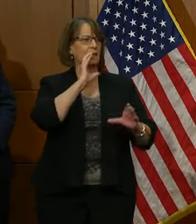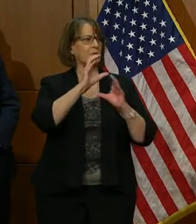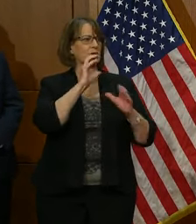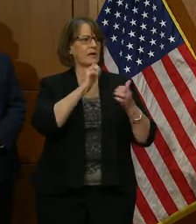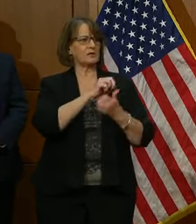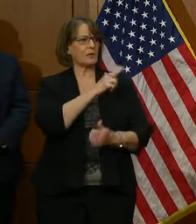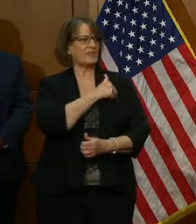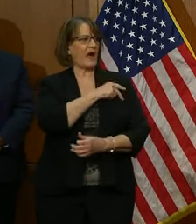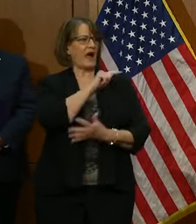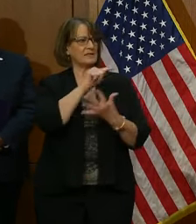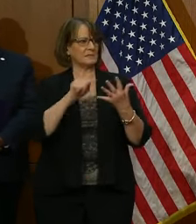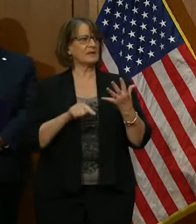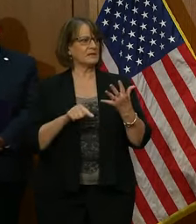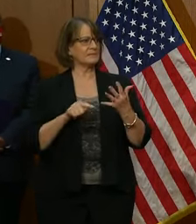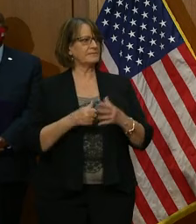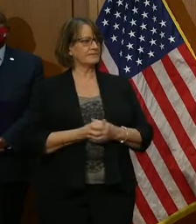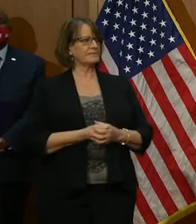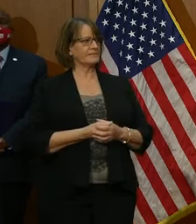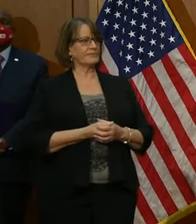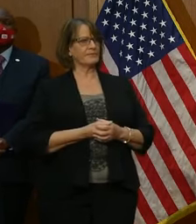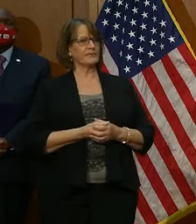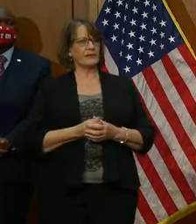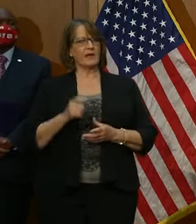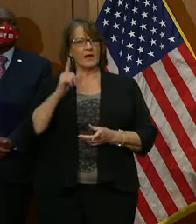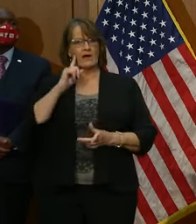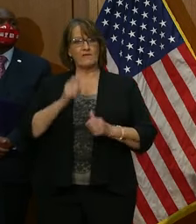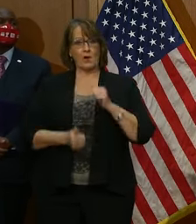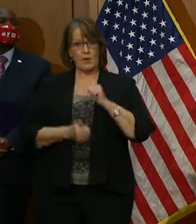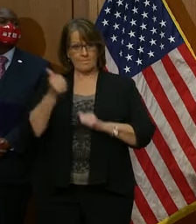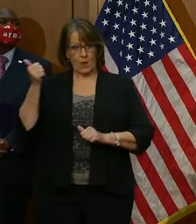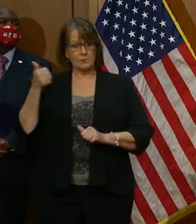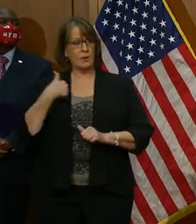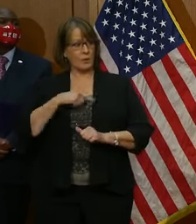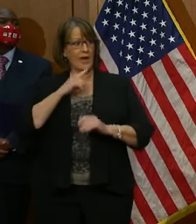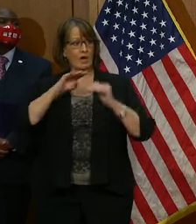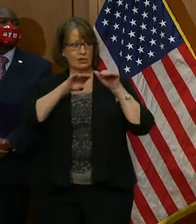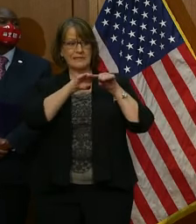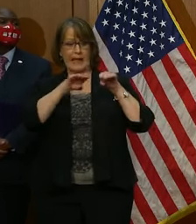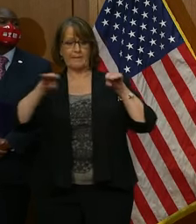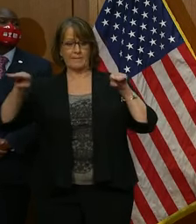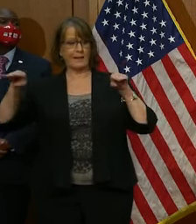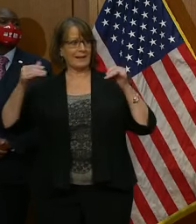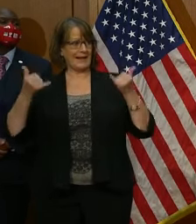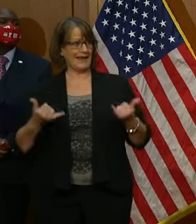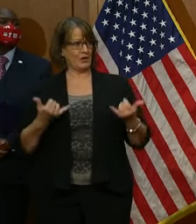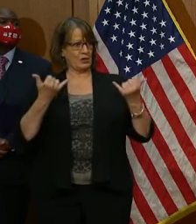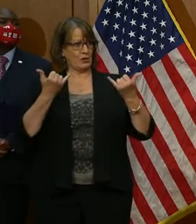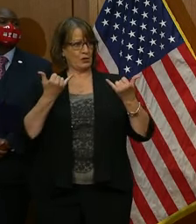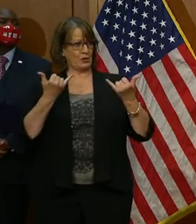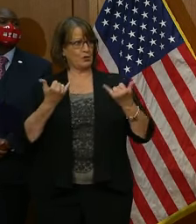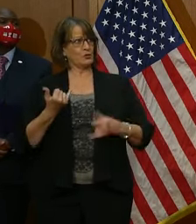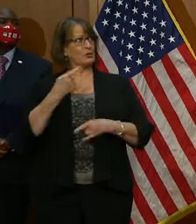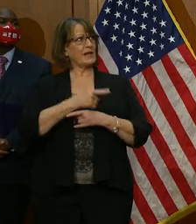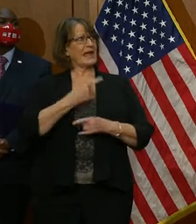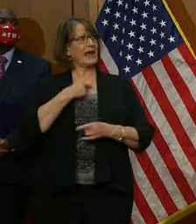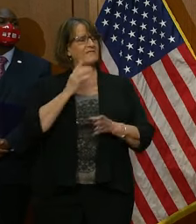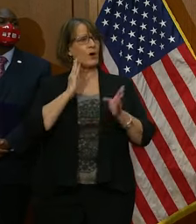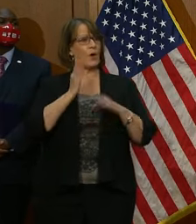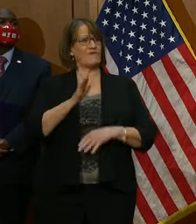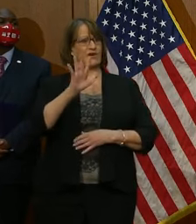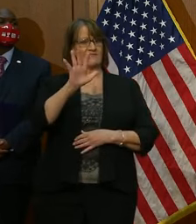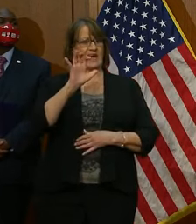have. And for the most part, we're stable right now. If you look at our numbers today, we had just over 5,000 new cases,